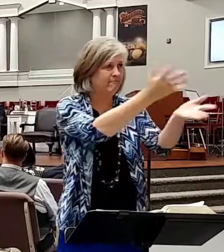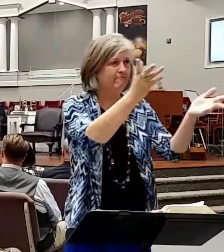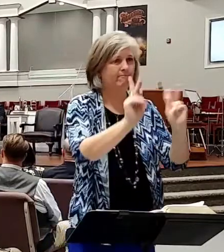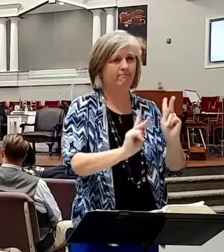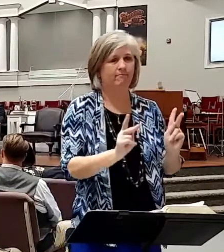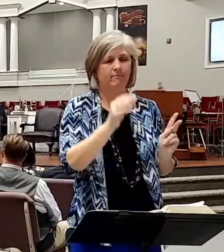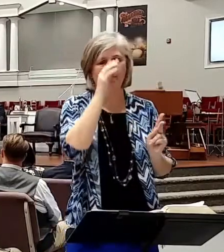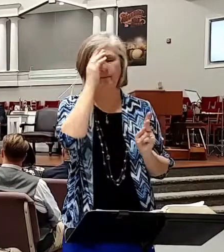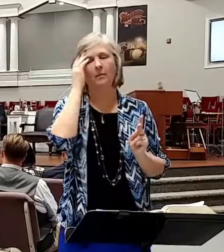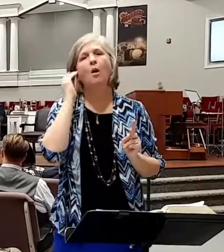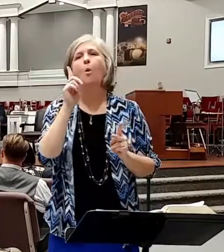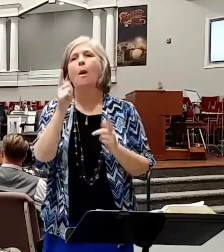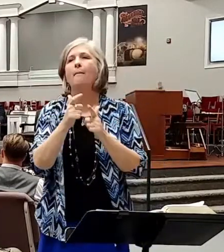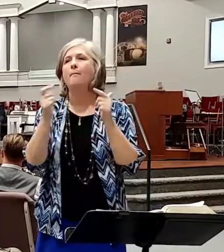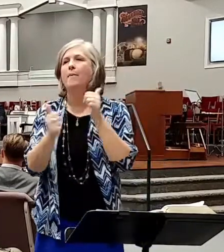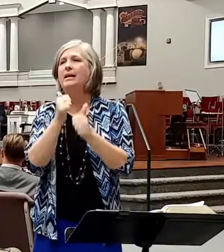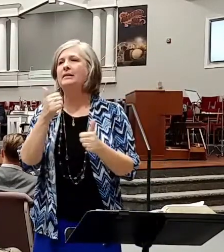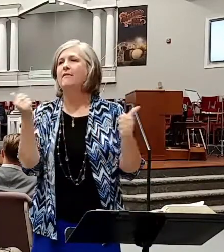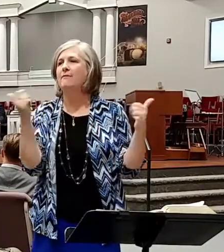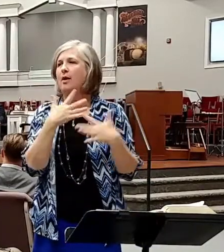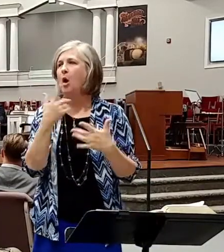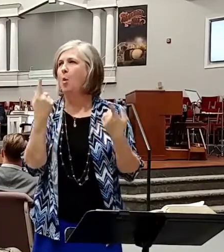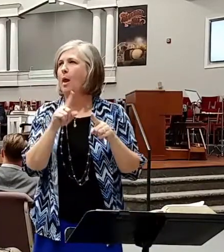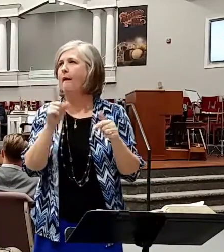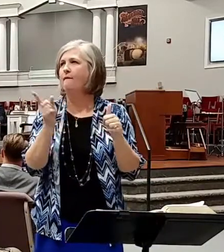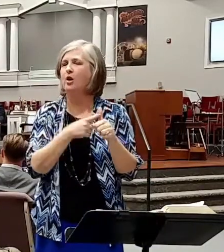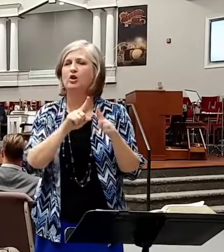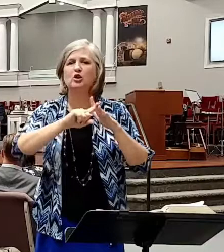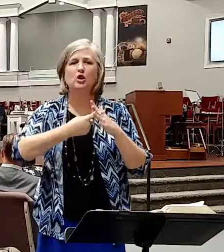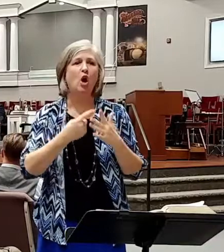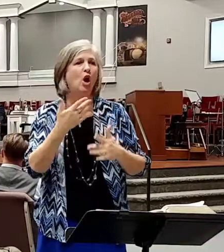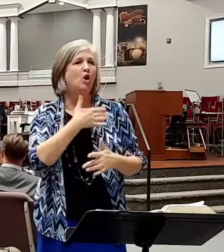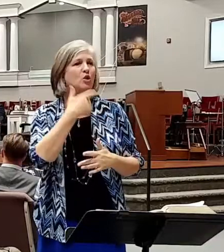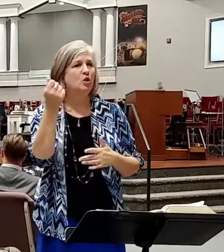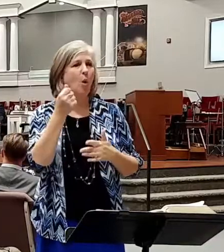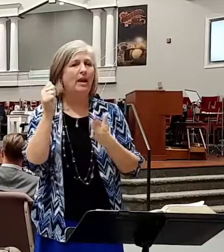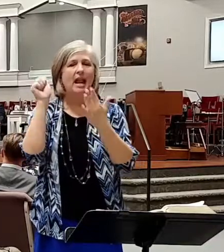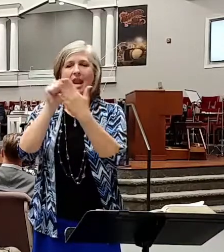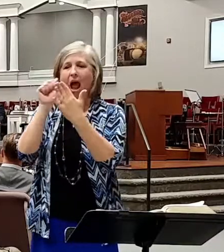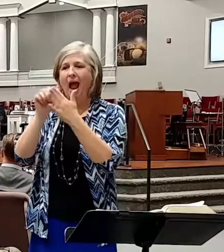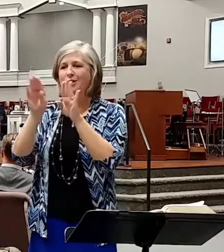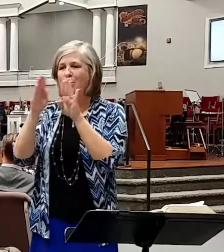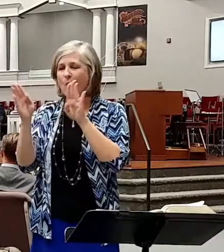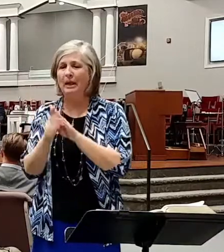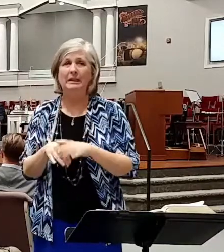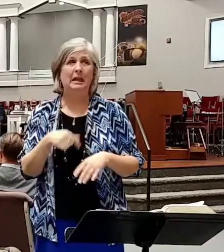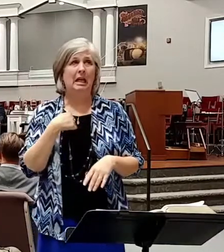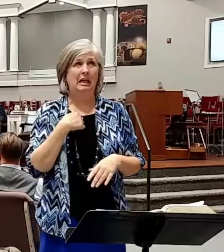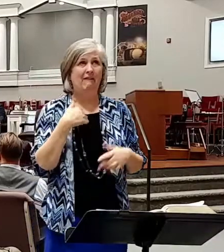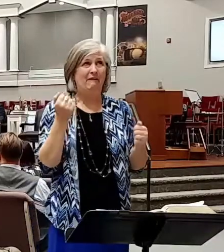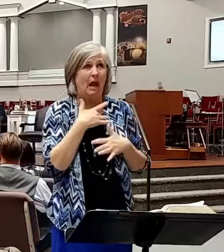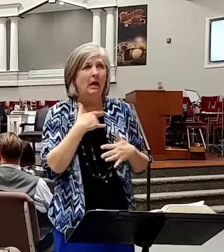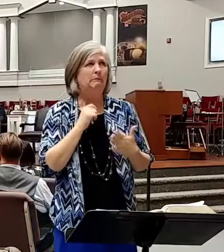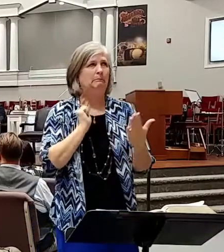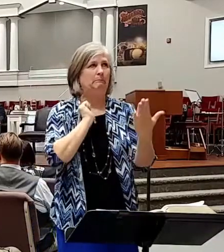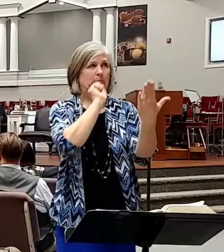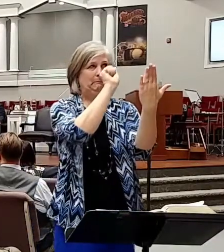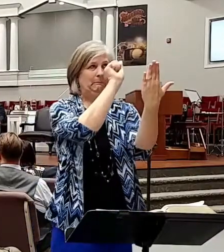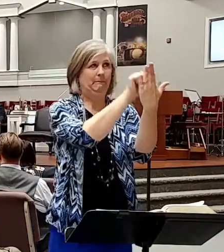my biggest fears when I first started soul winning, knocking on doors, was I'm going to knock on the door and the person behind that door